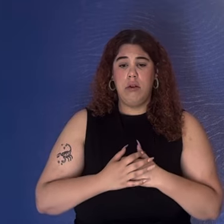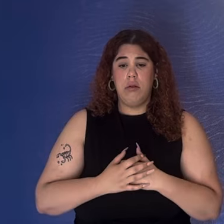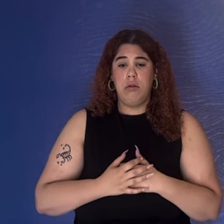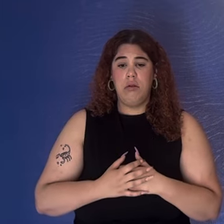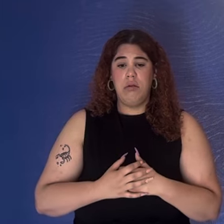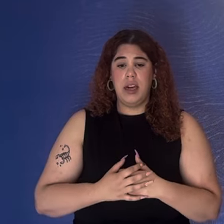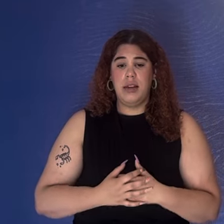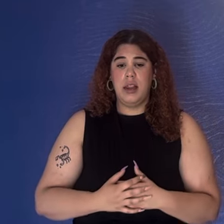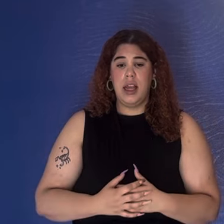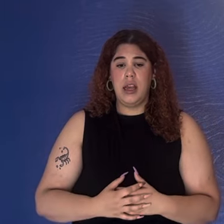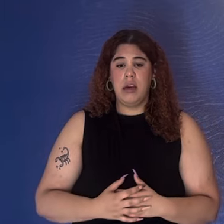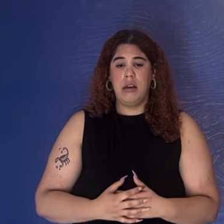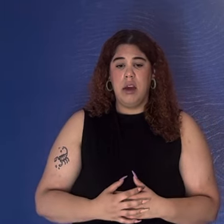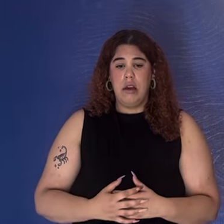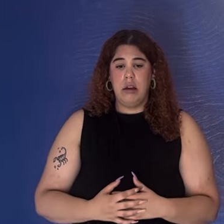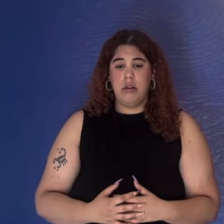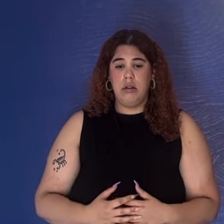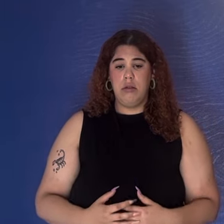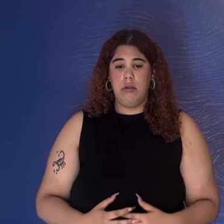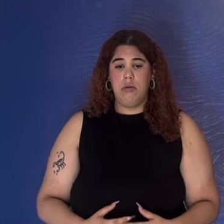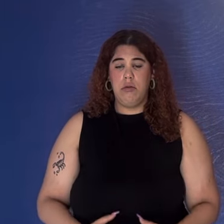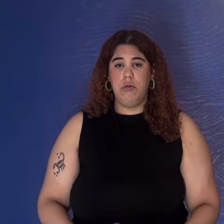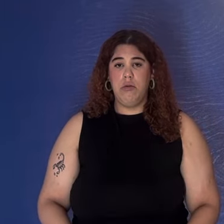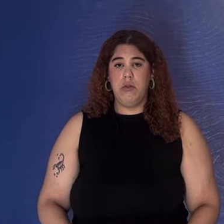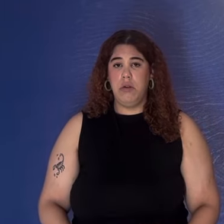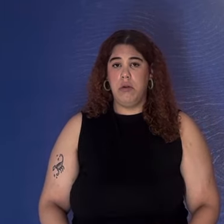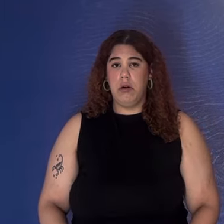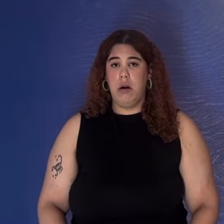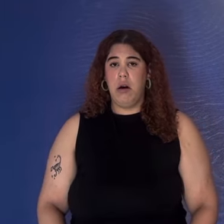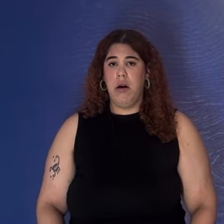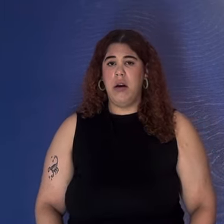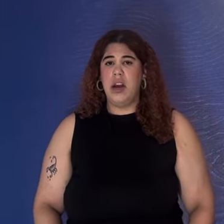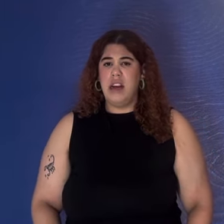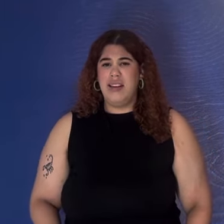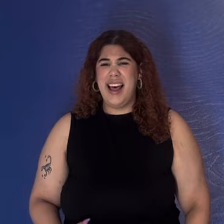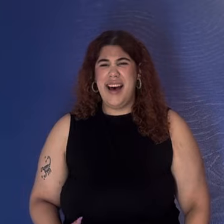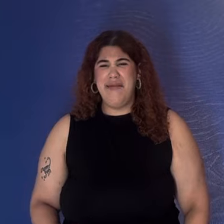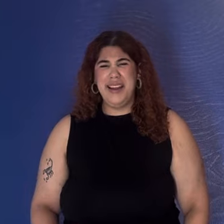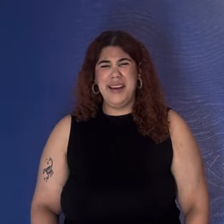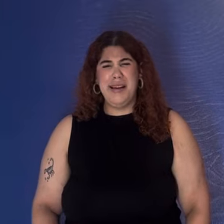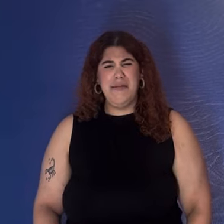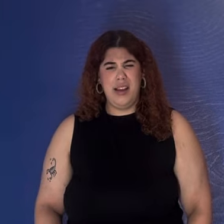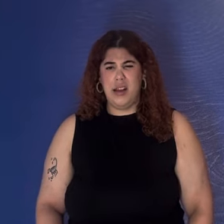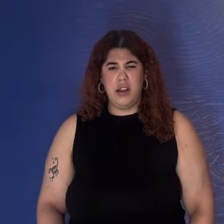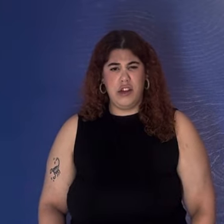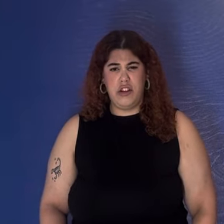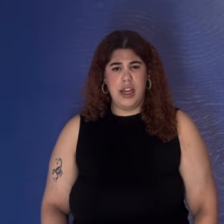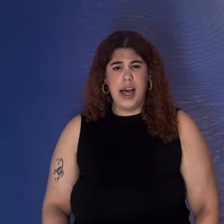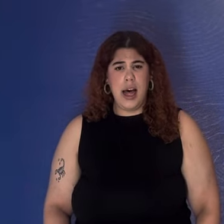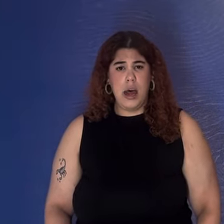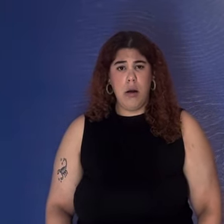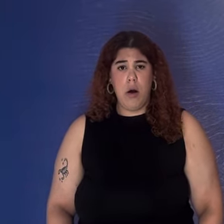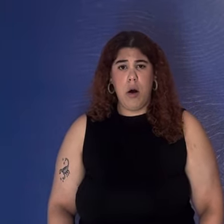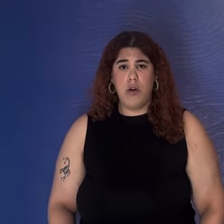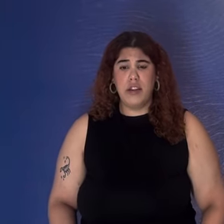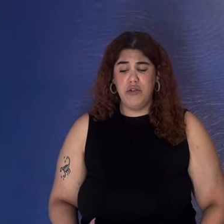know what time Not to know who you are To have lived in the shadows and